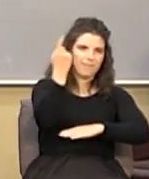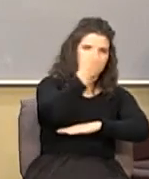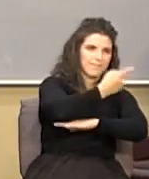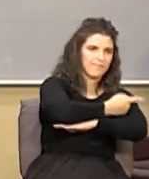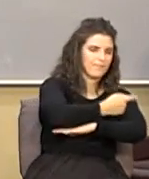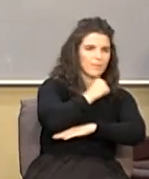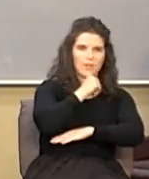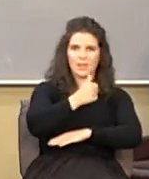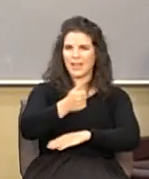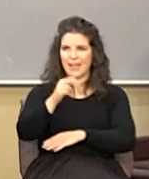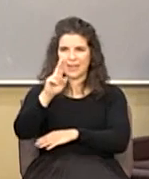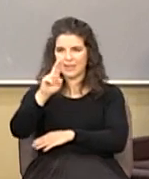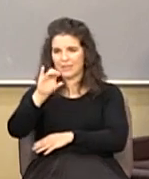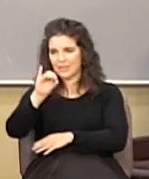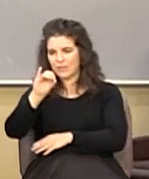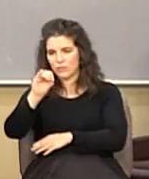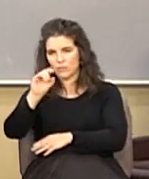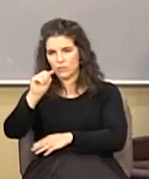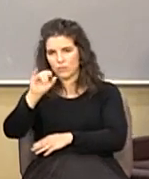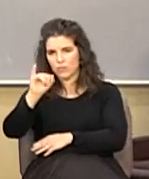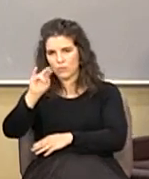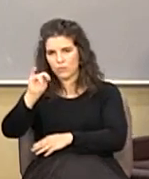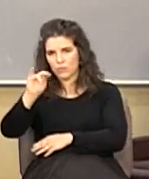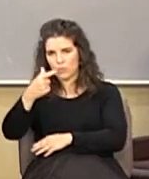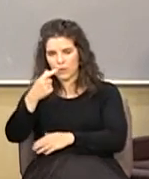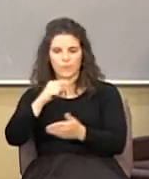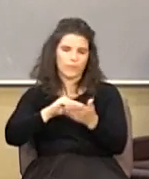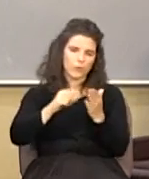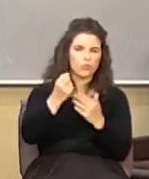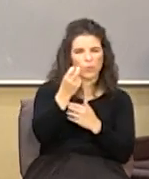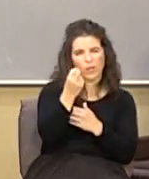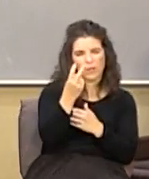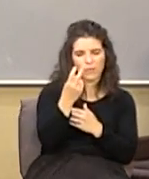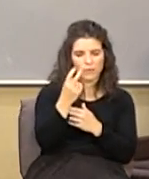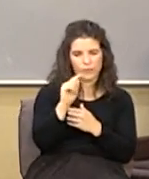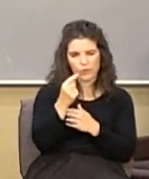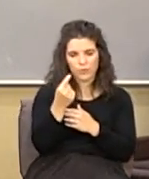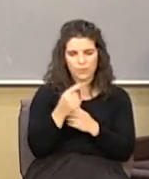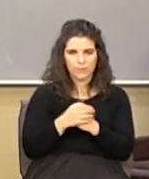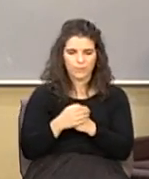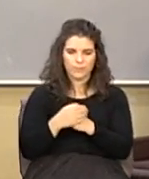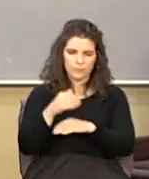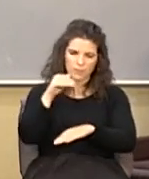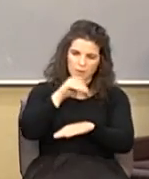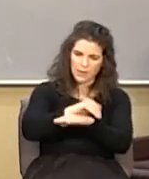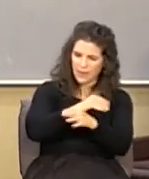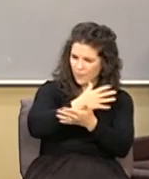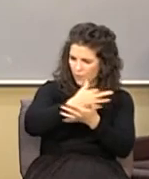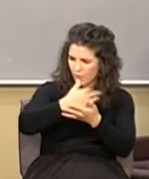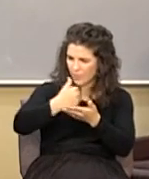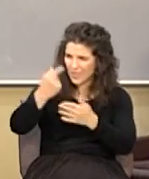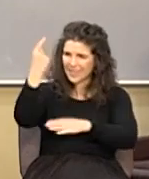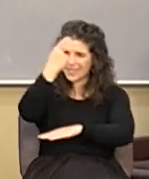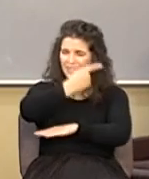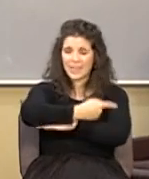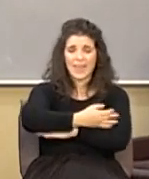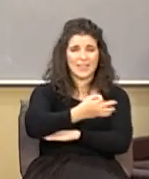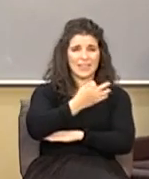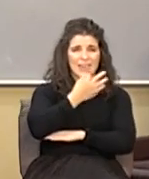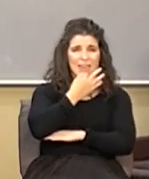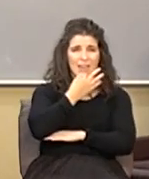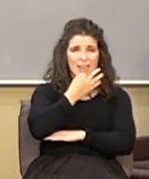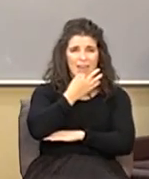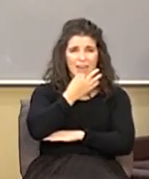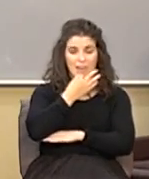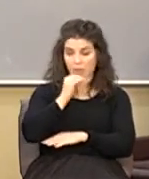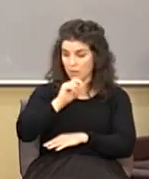rioting see that start in verse 12 I should have got verse 12 first the night is far spent the day is at hand let us